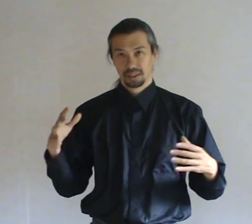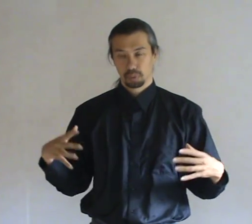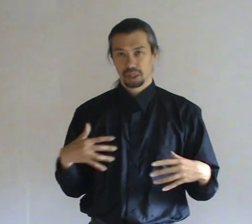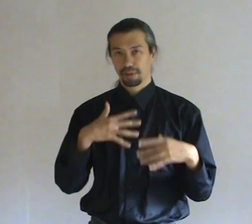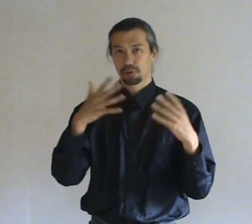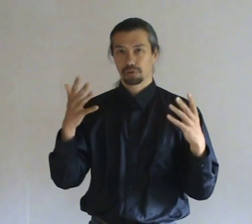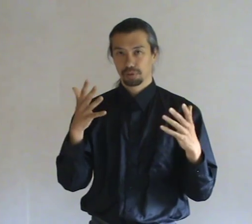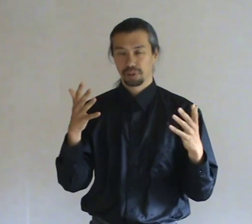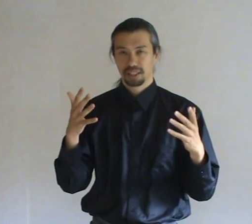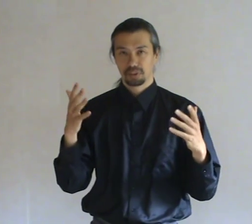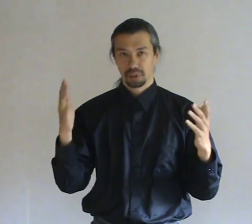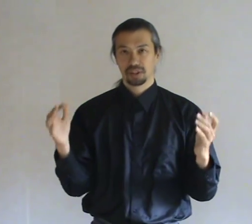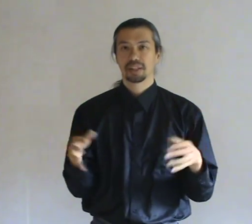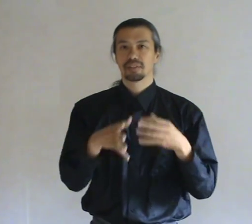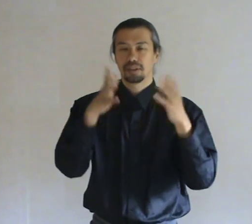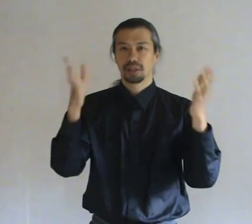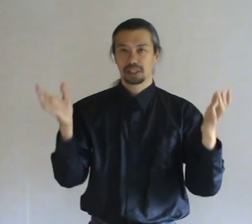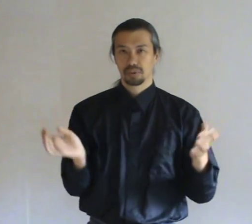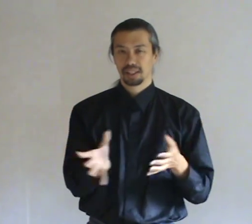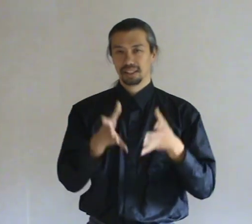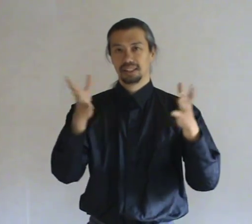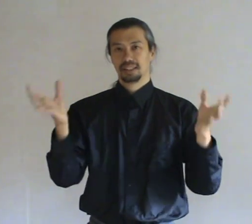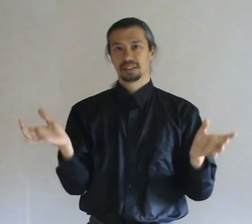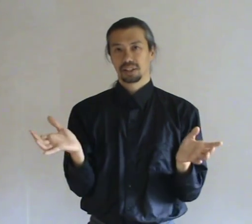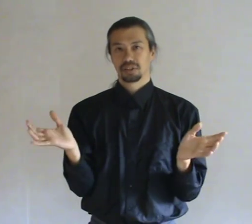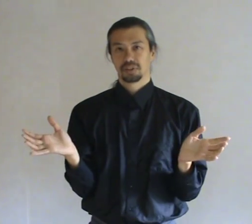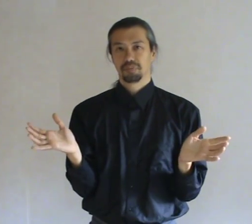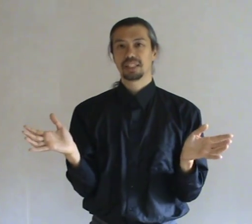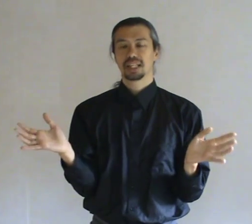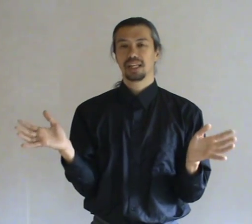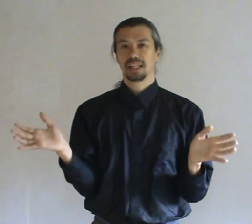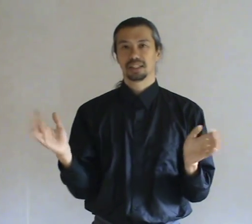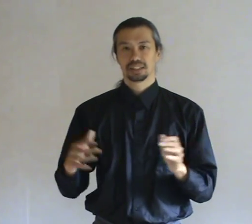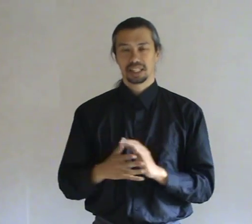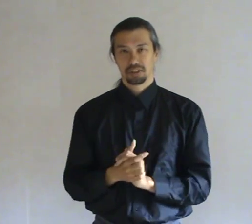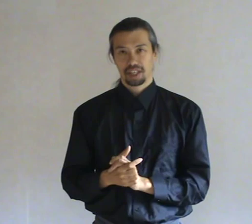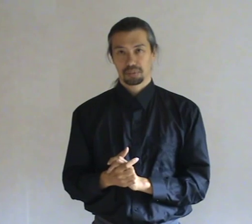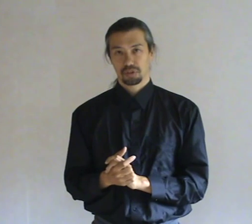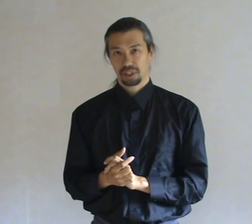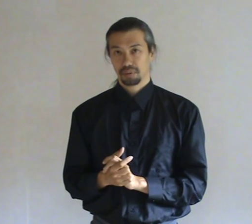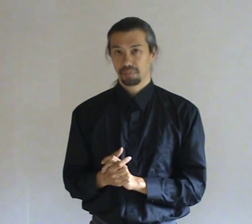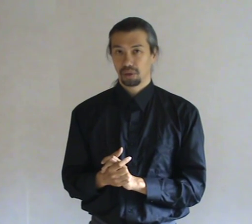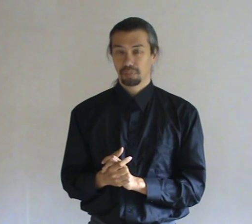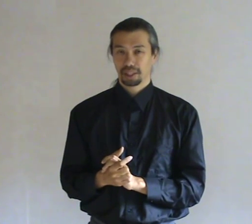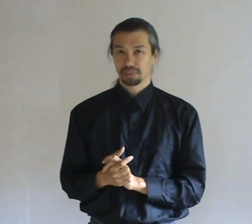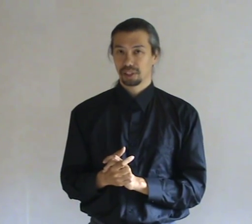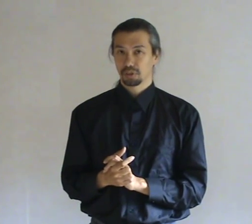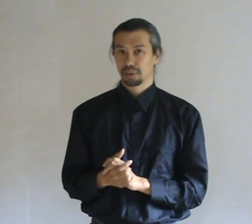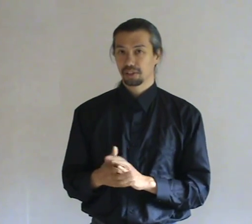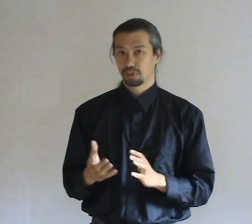more life force will feed into it and they will actually start maintaining this negative atmosphere all by themselves without the